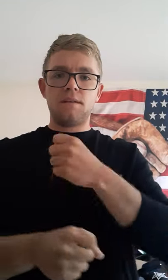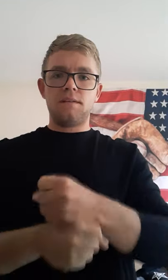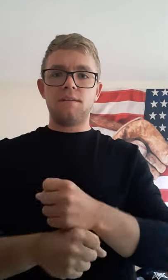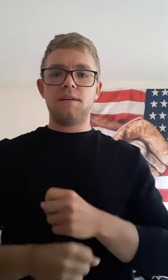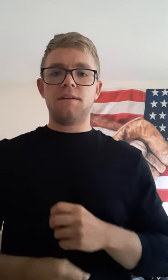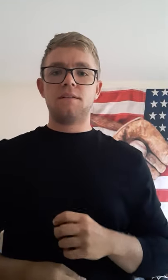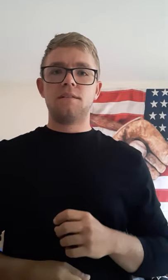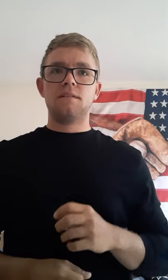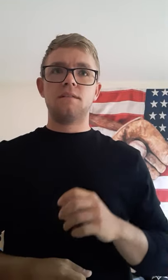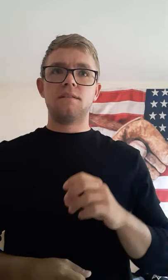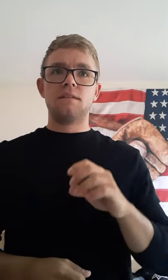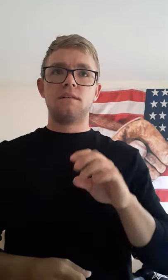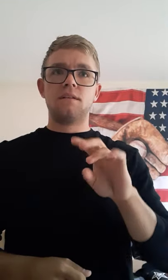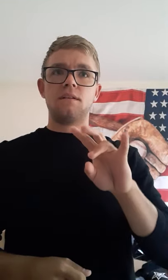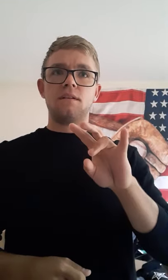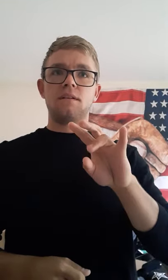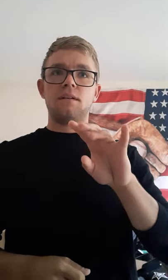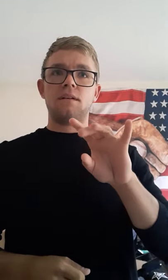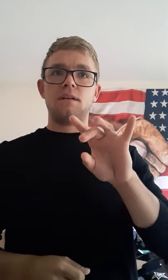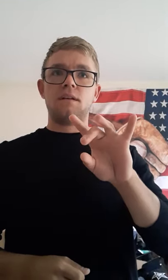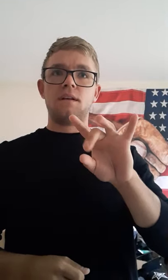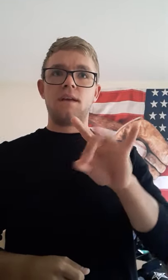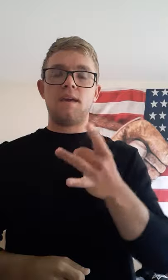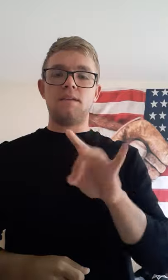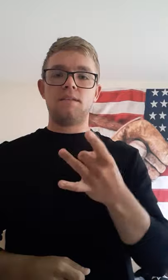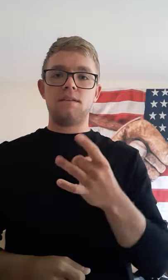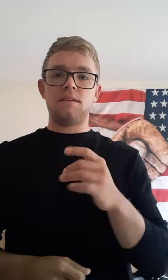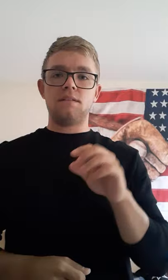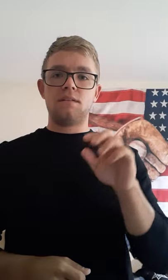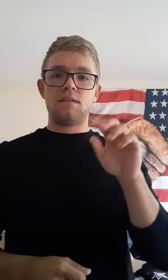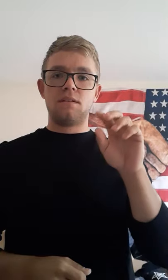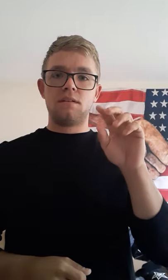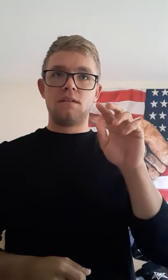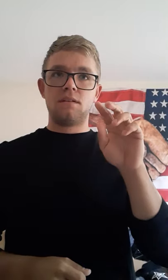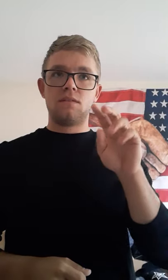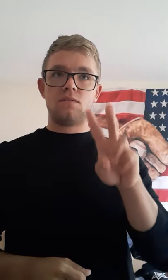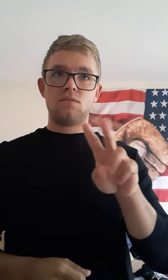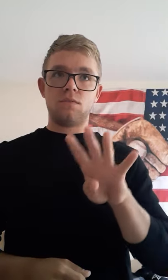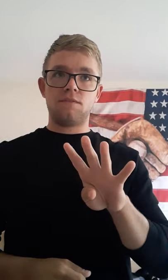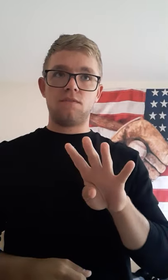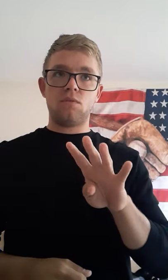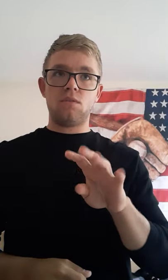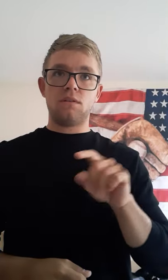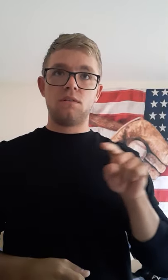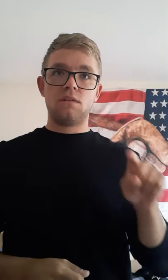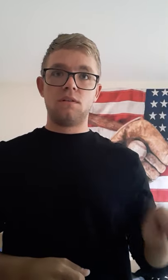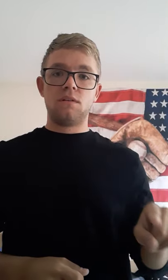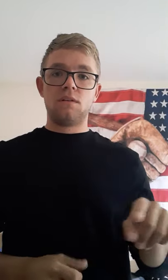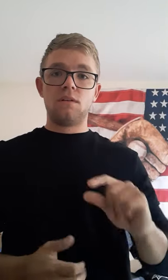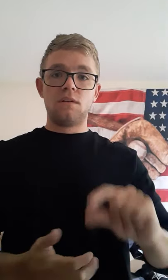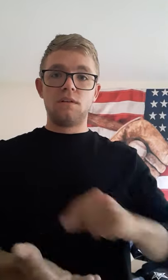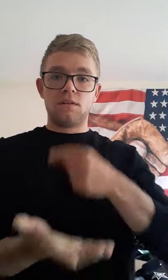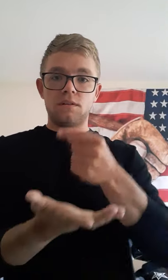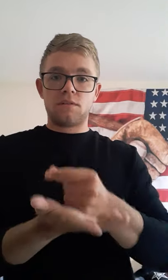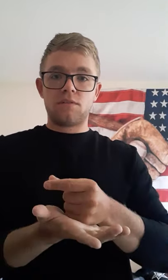Year 1824. Graduate.